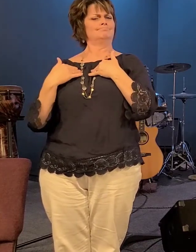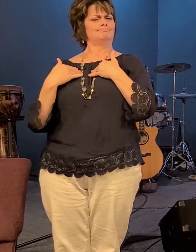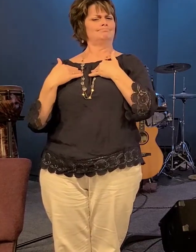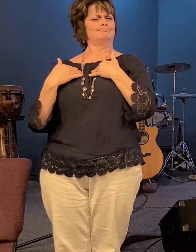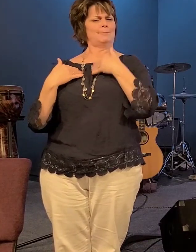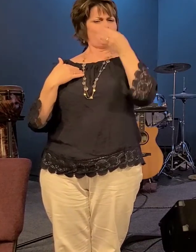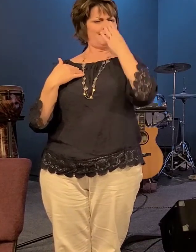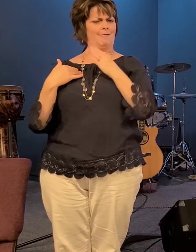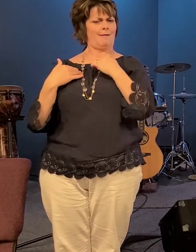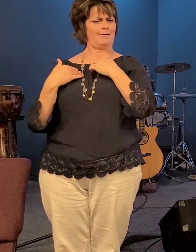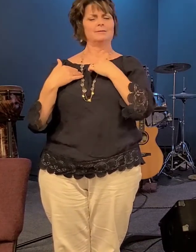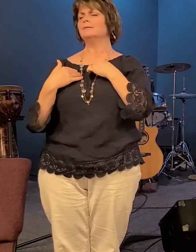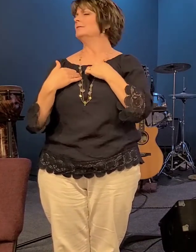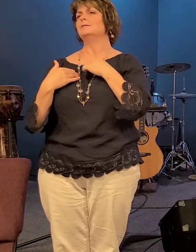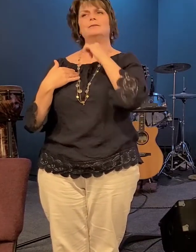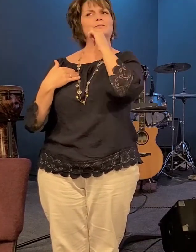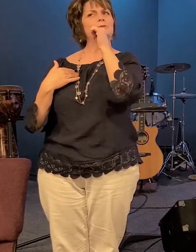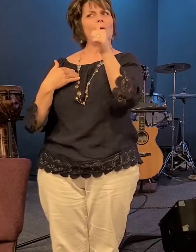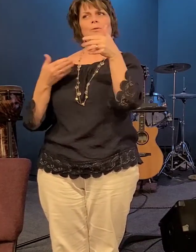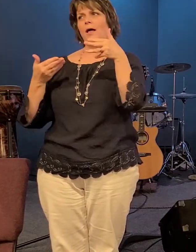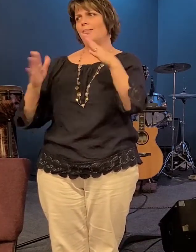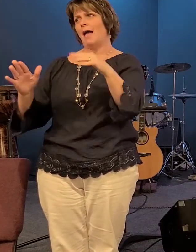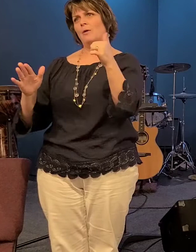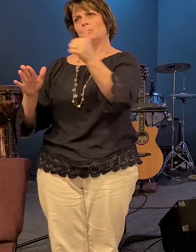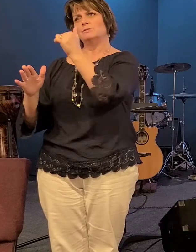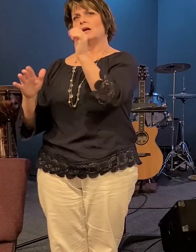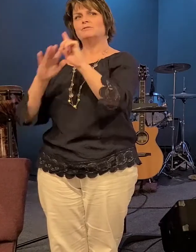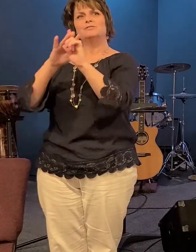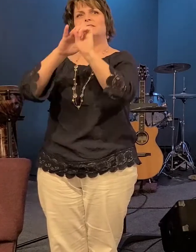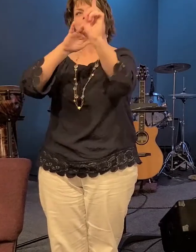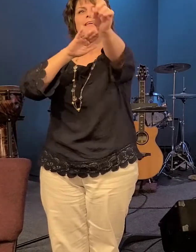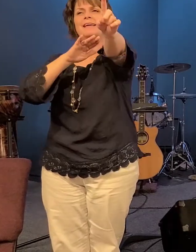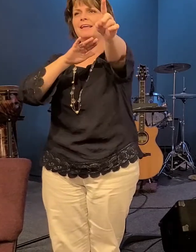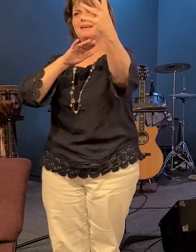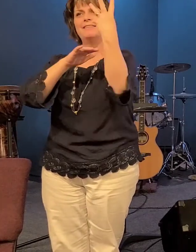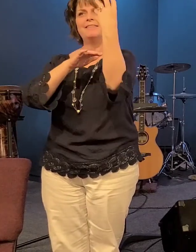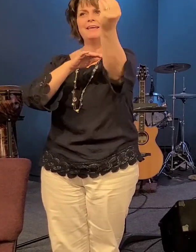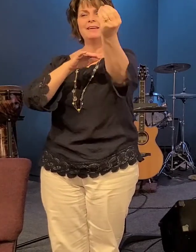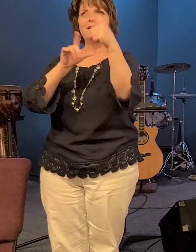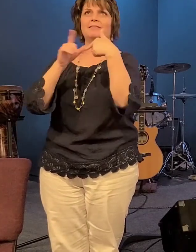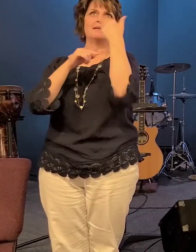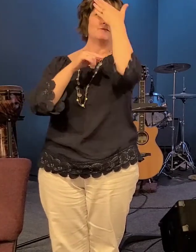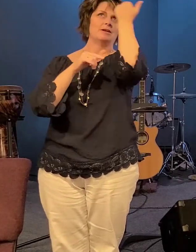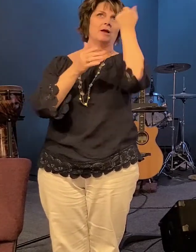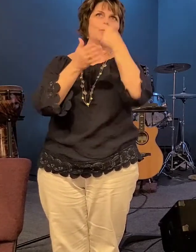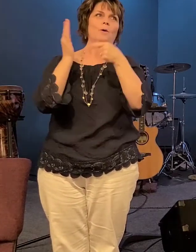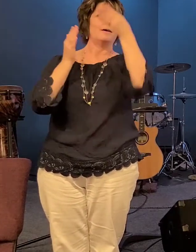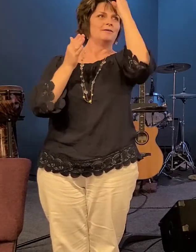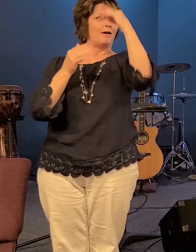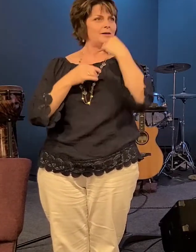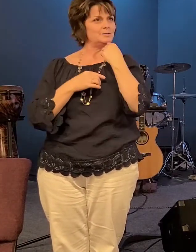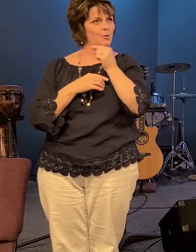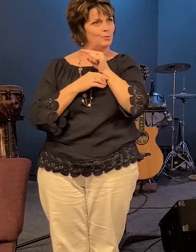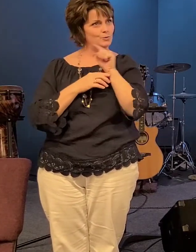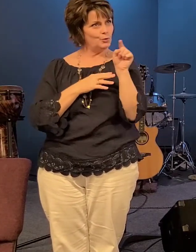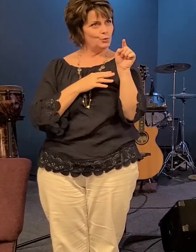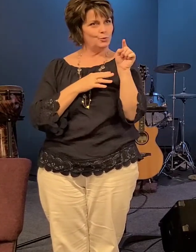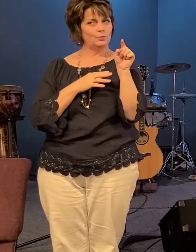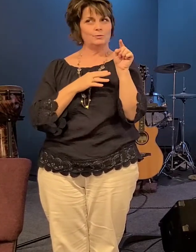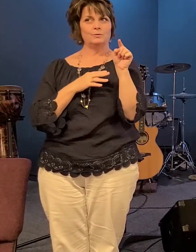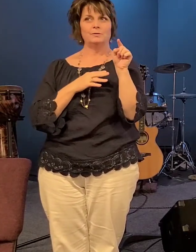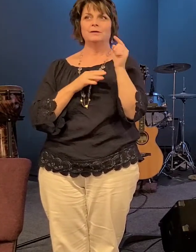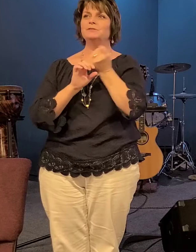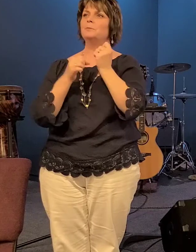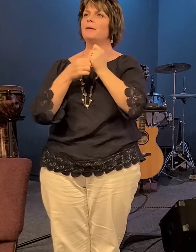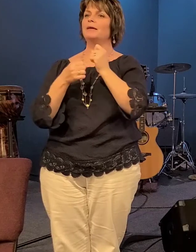don't allow yourself to go out the door and then forget about what what god is saying allow this to to put a